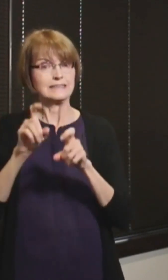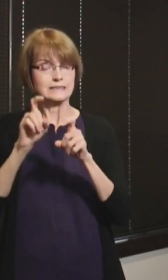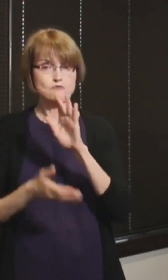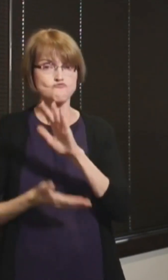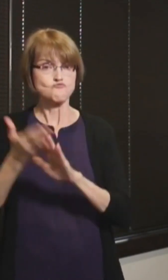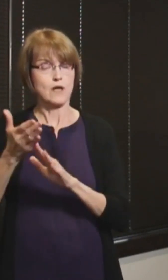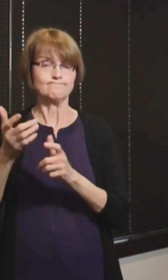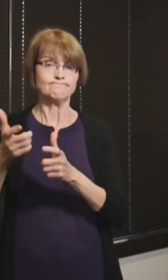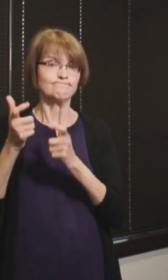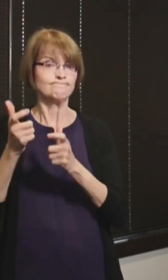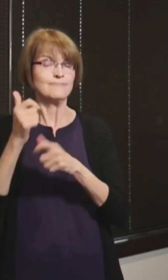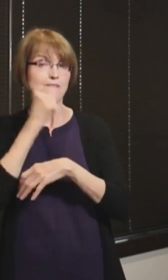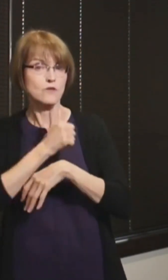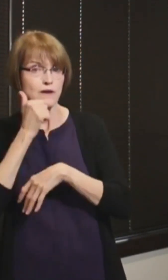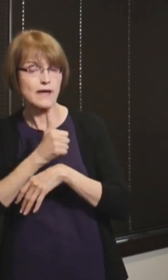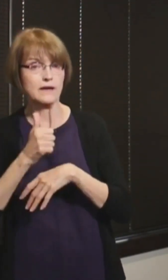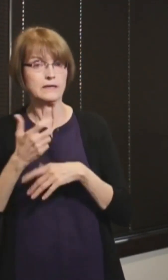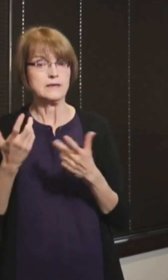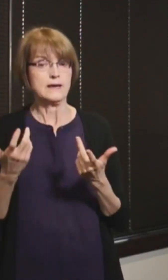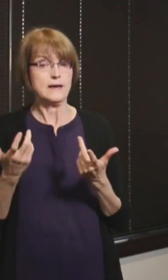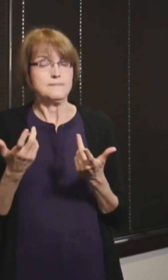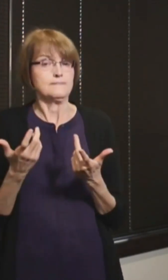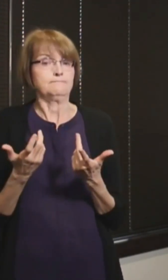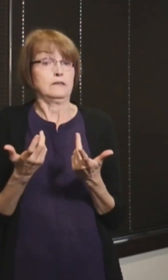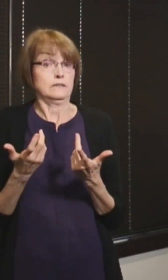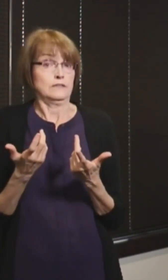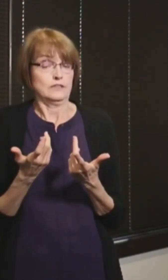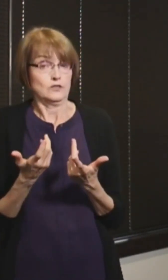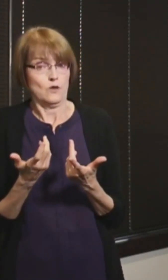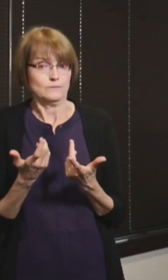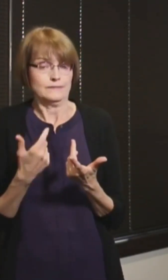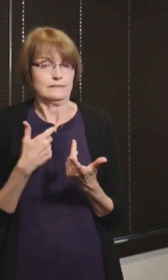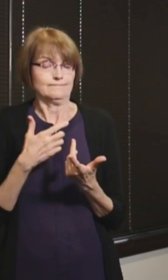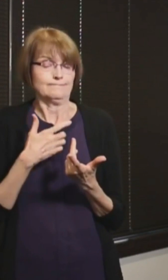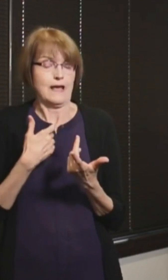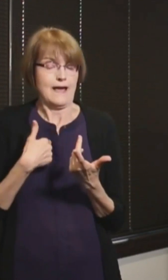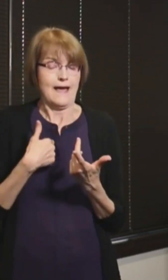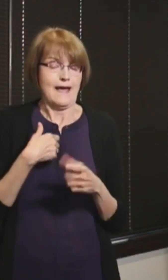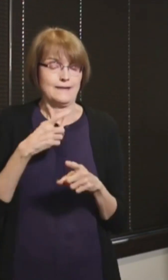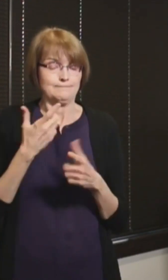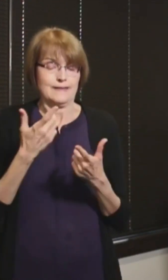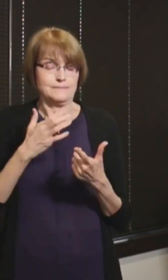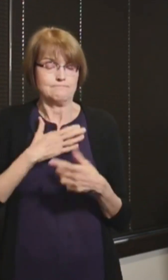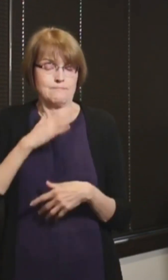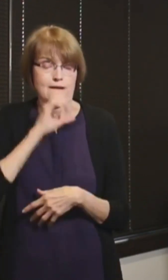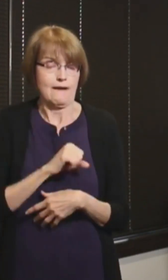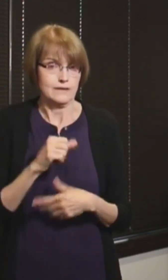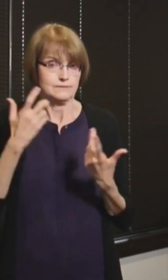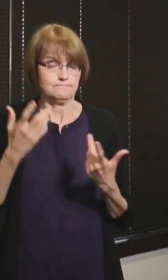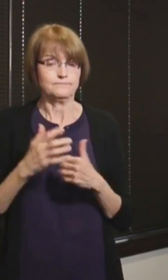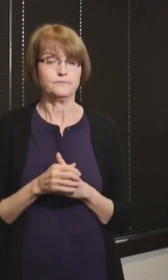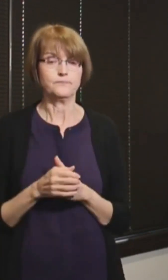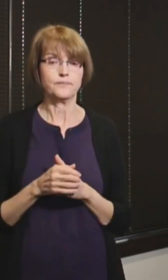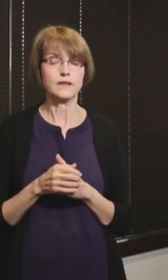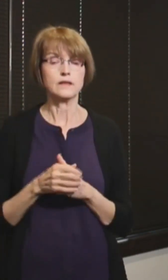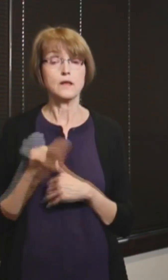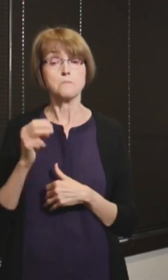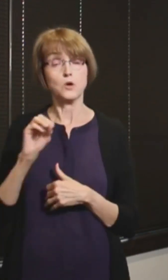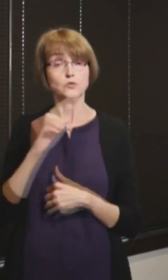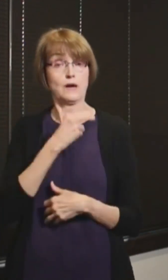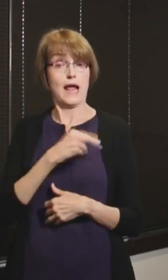a daily manner. But I really couldn't speculate on that. With the Missouri Hospital